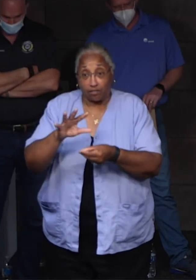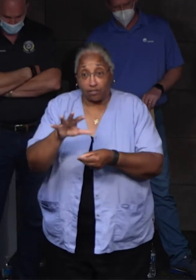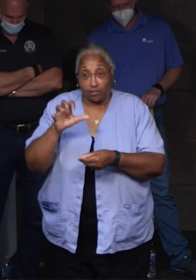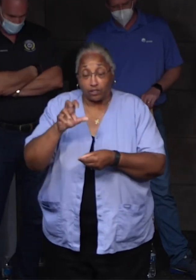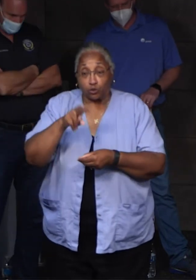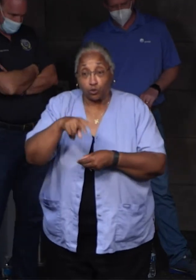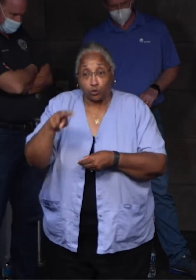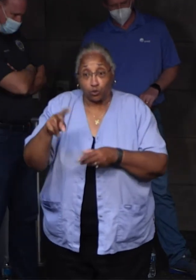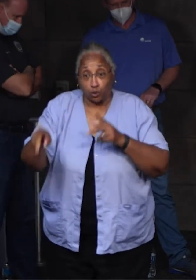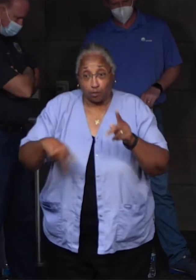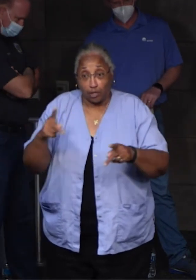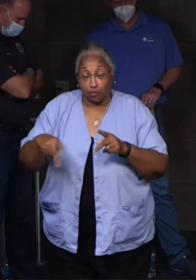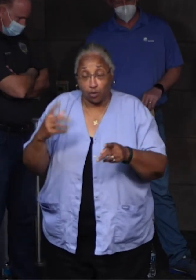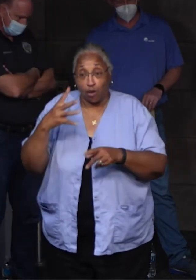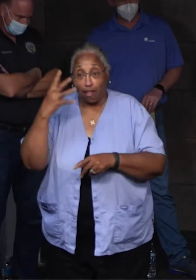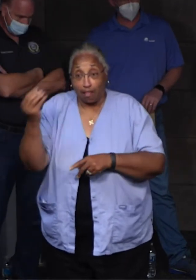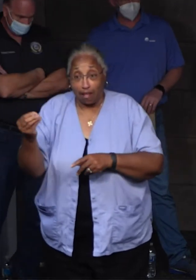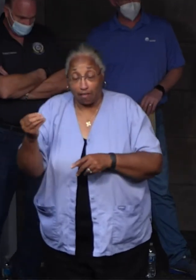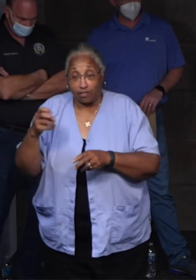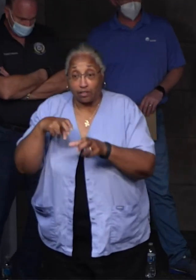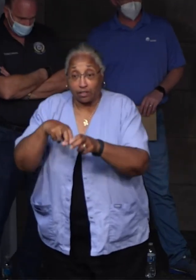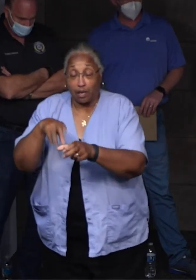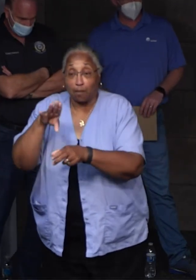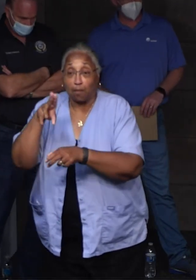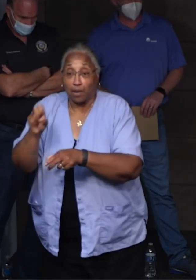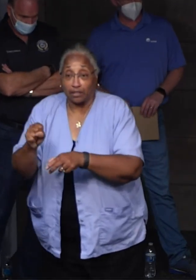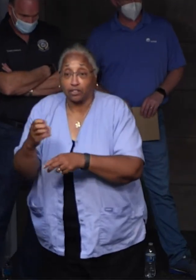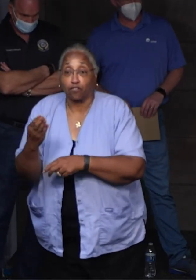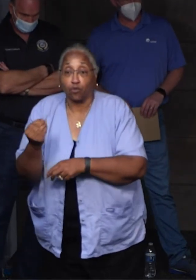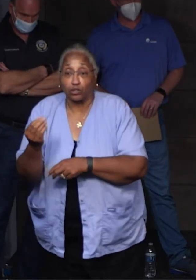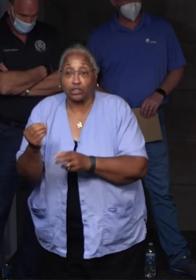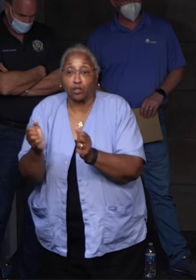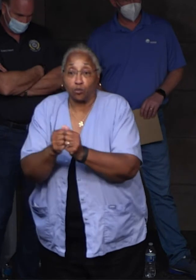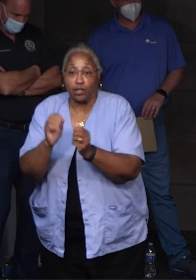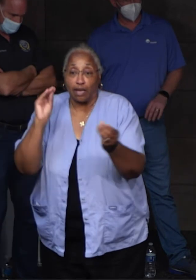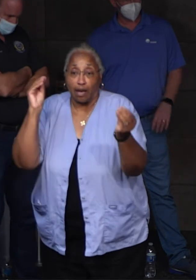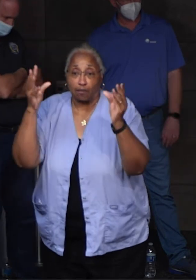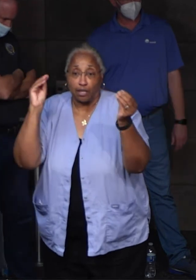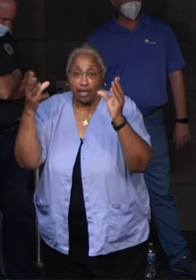people have left by bus and 14 have left via ambulance.